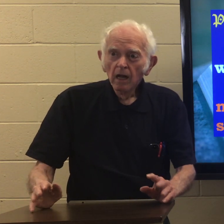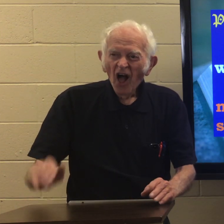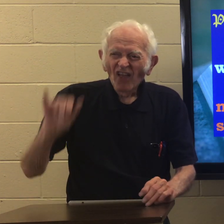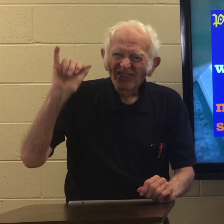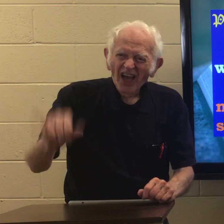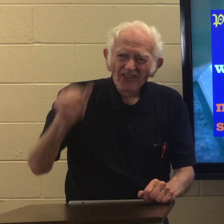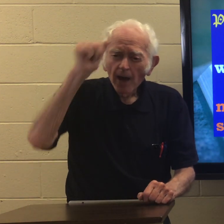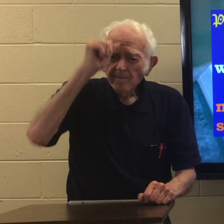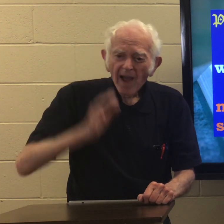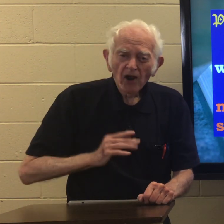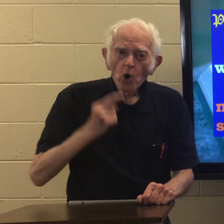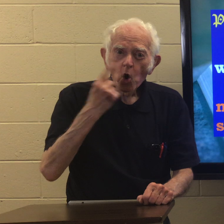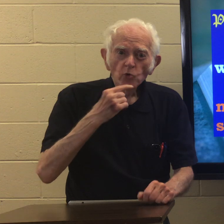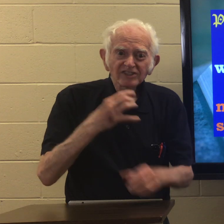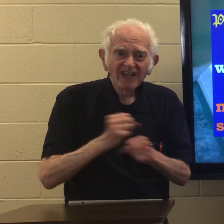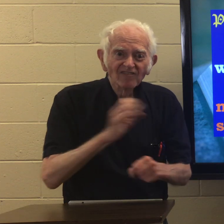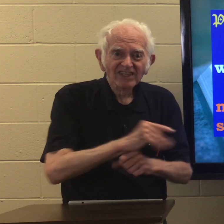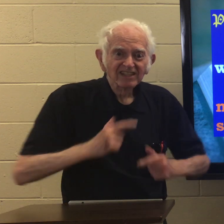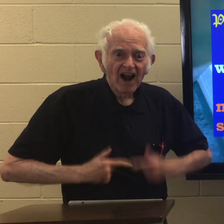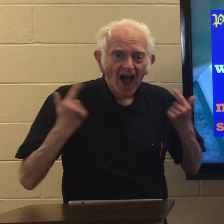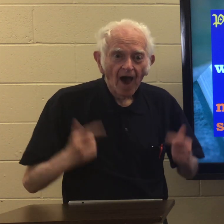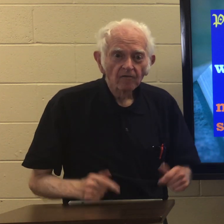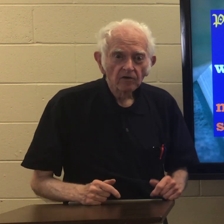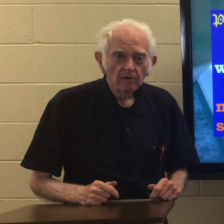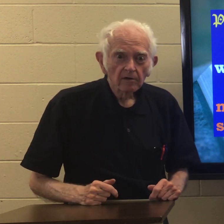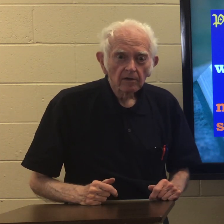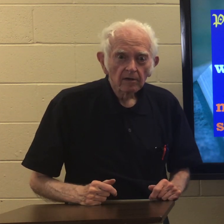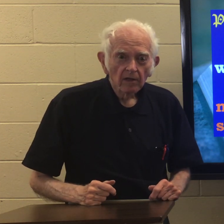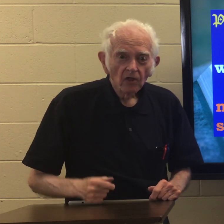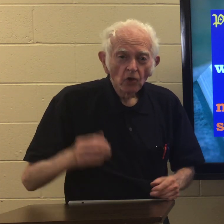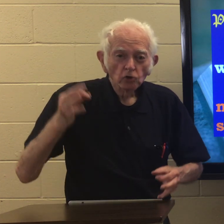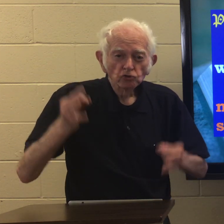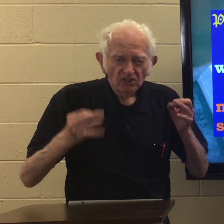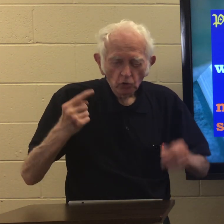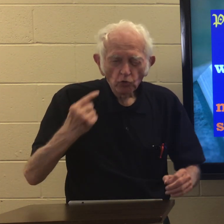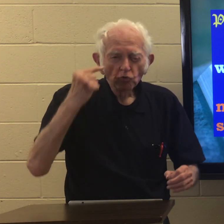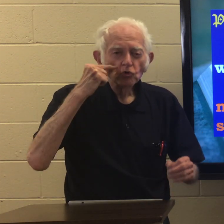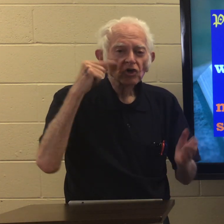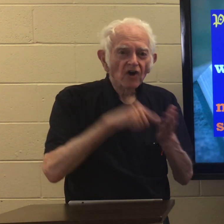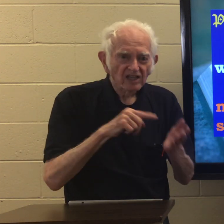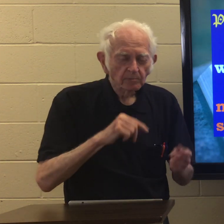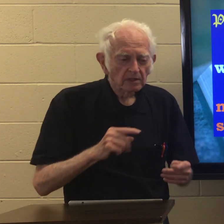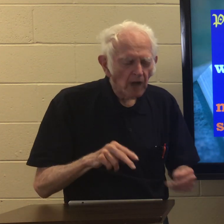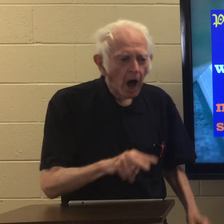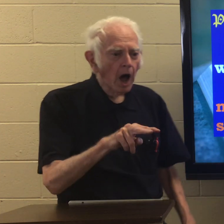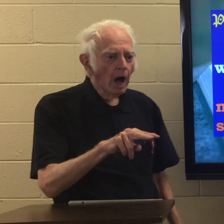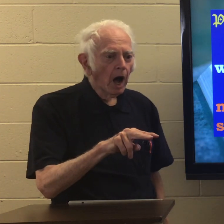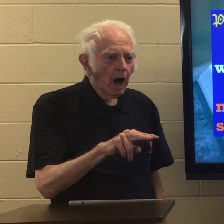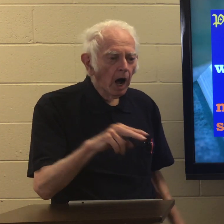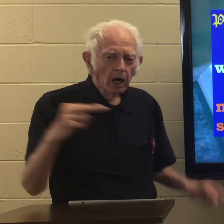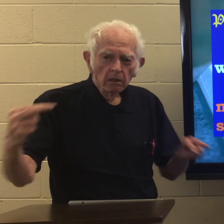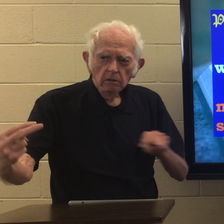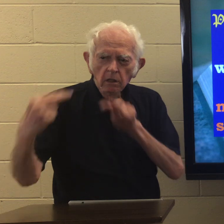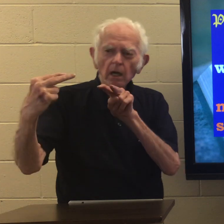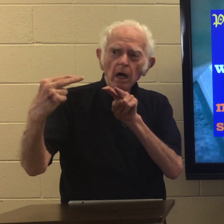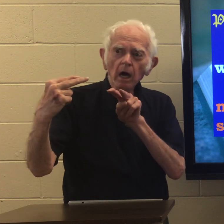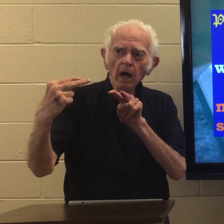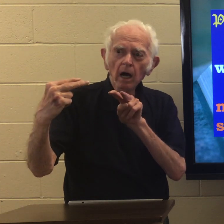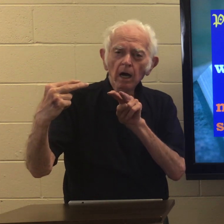was shocked. That's the man who saved his life. The judge recognized him. And he was like, they